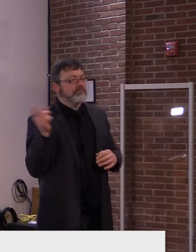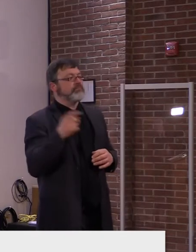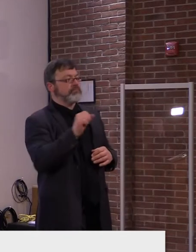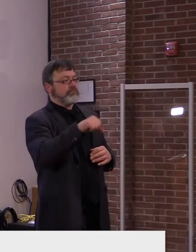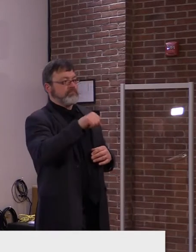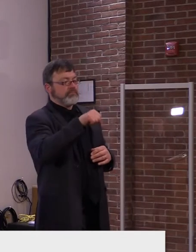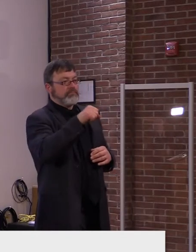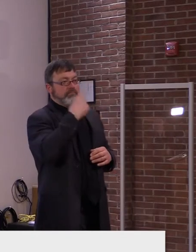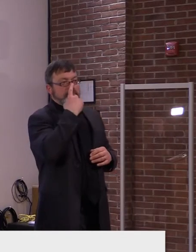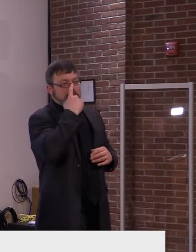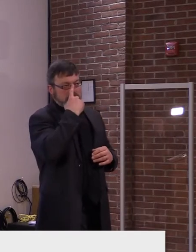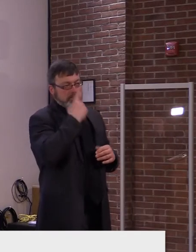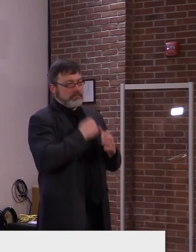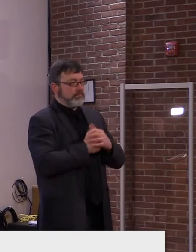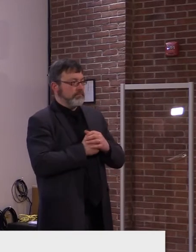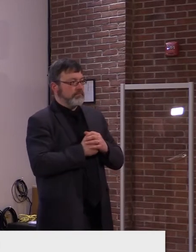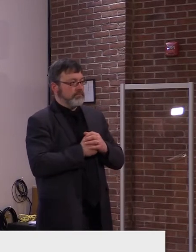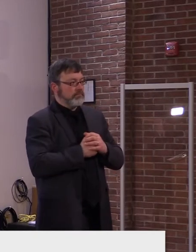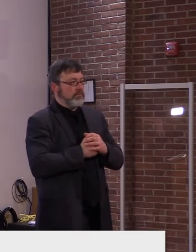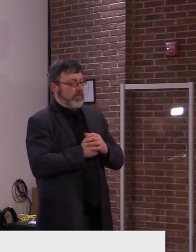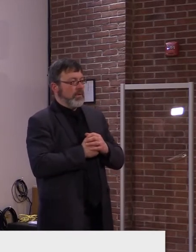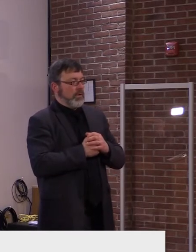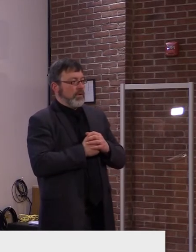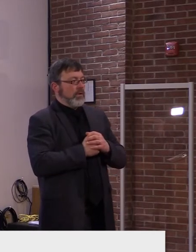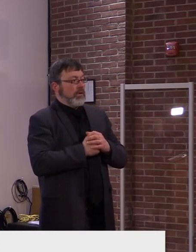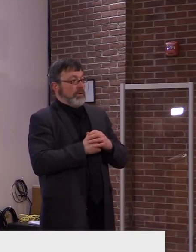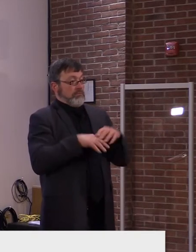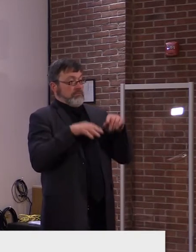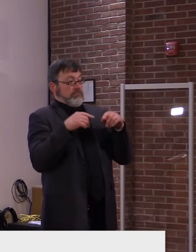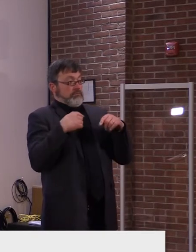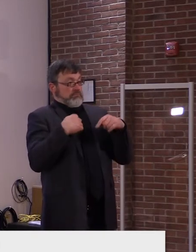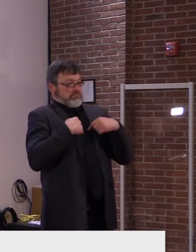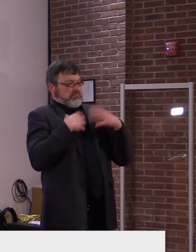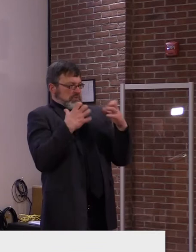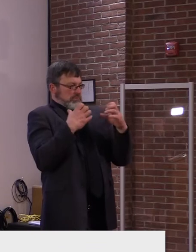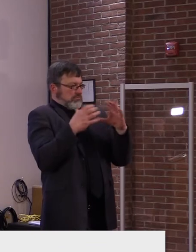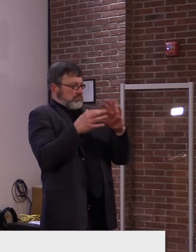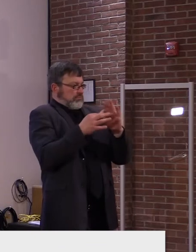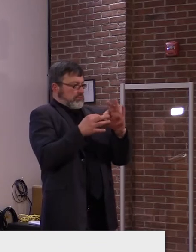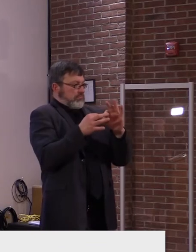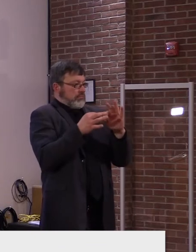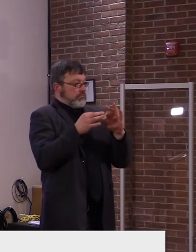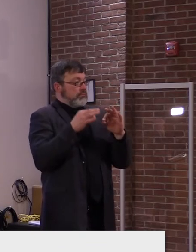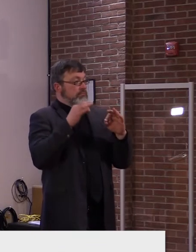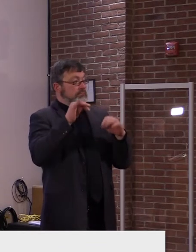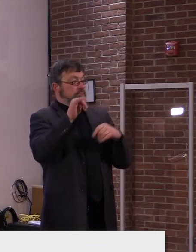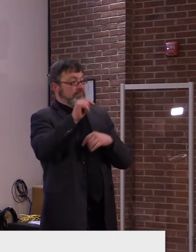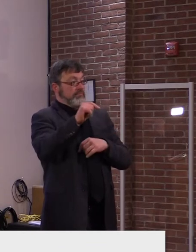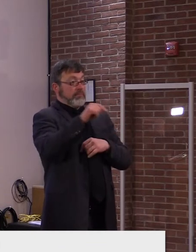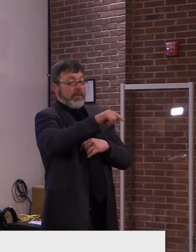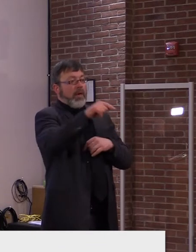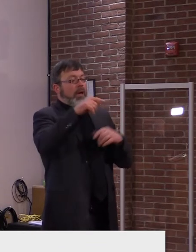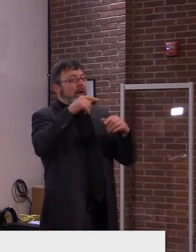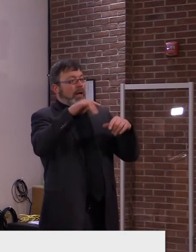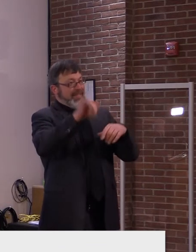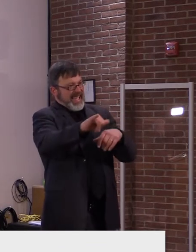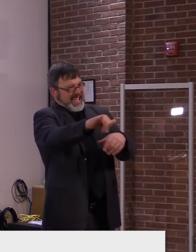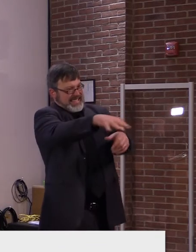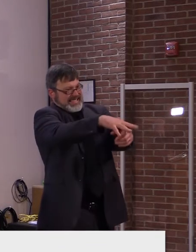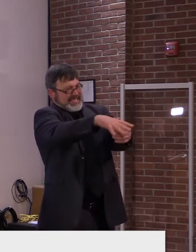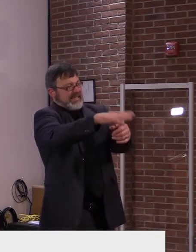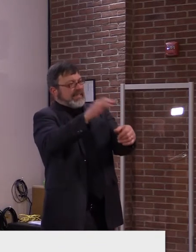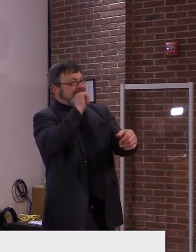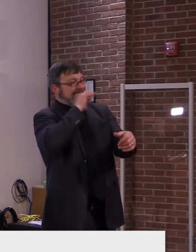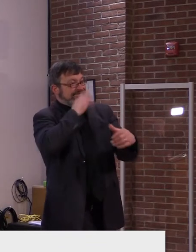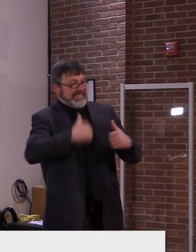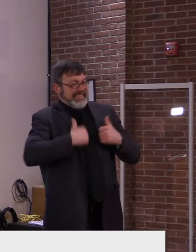Sure. When we've sort of became more liberal in the recommendations, you know, obviously